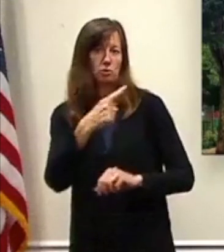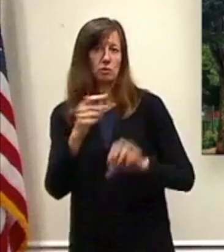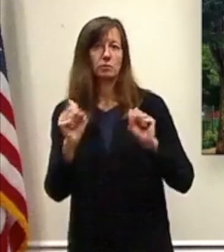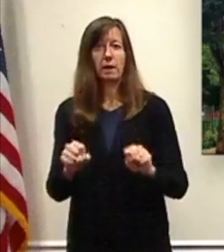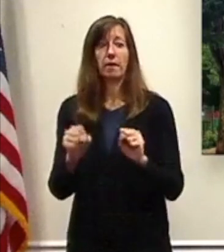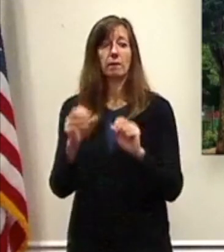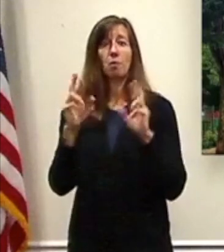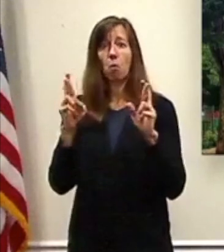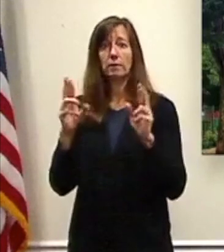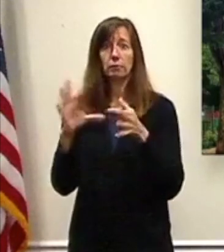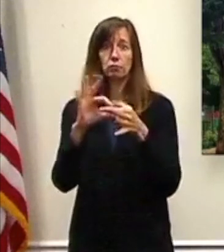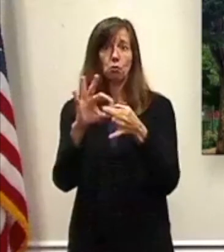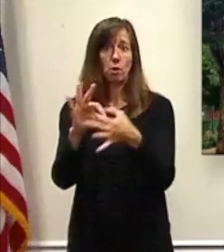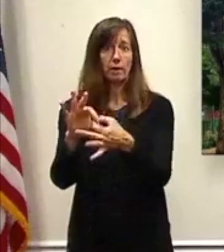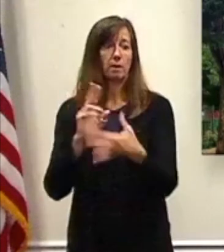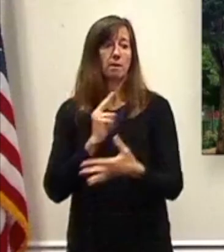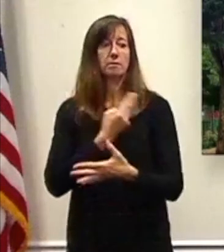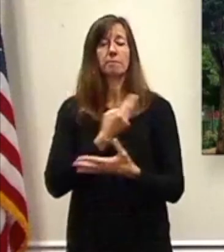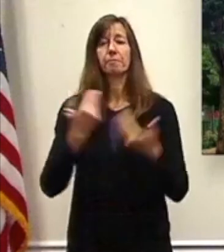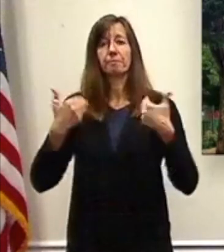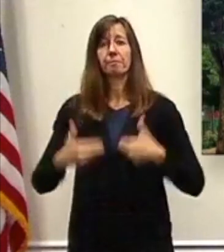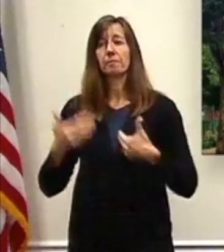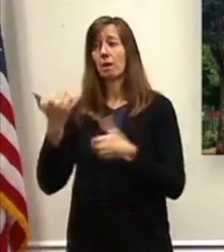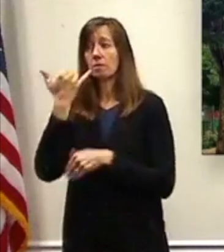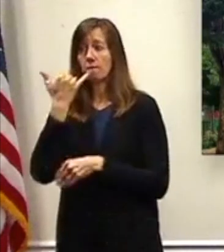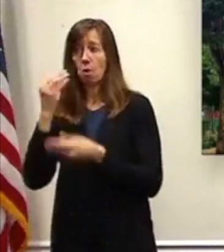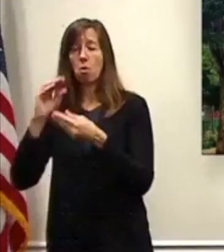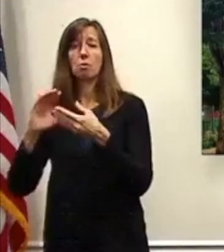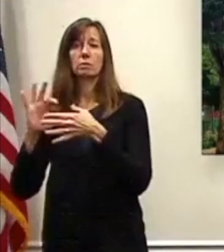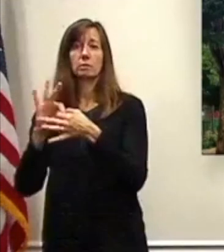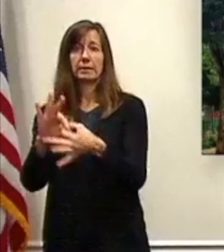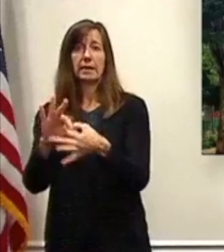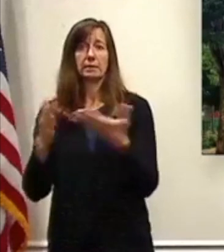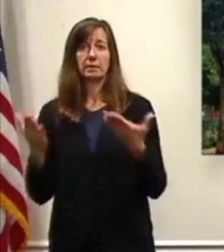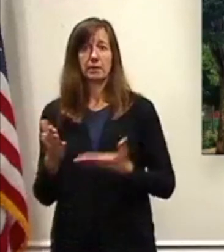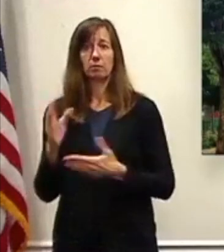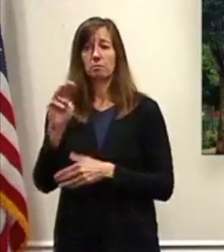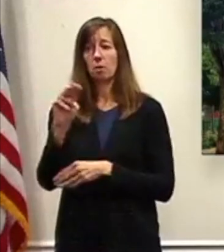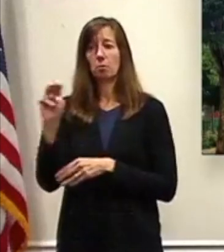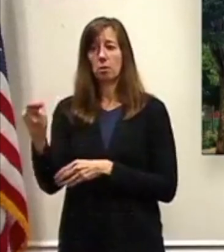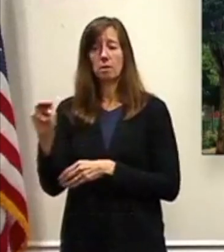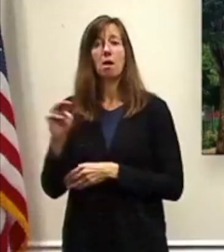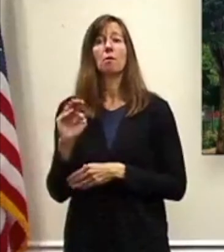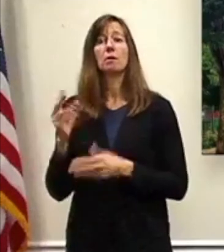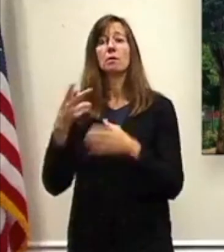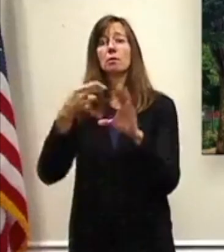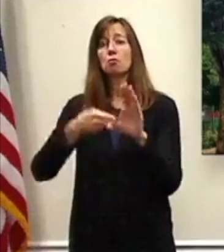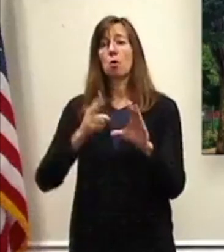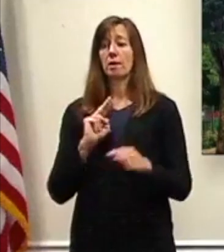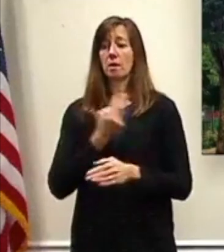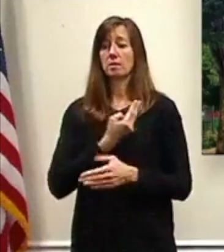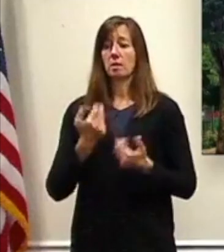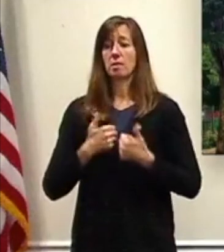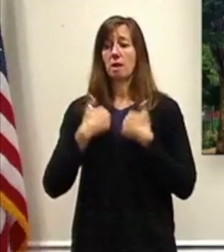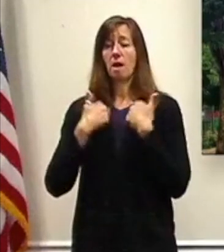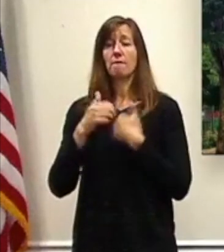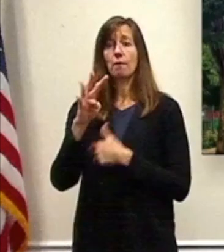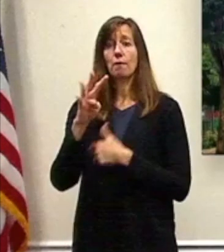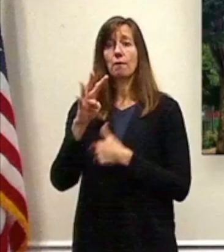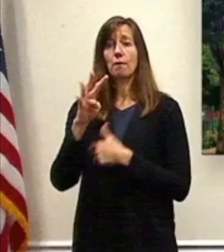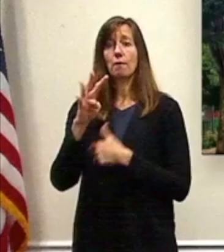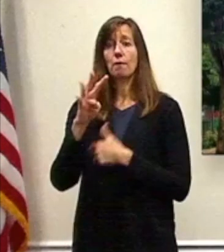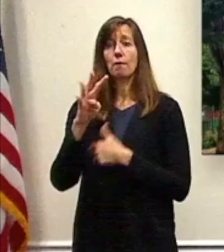dial zero. This is County Executive Mark Molinaro. You're joining us live at our 42nd town hall meeting since the beginning of COVID-19